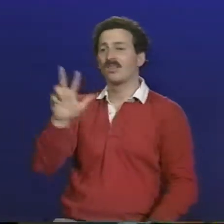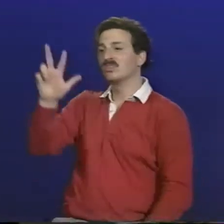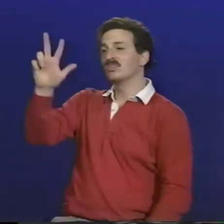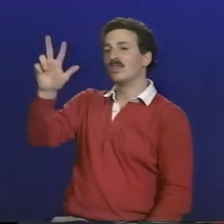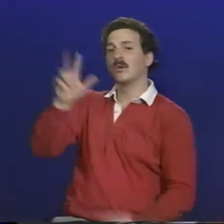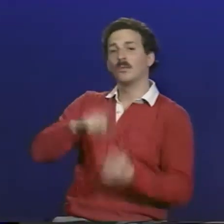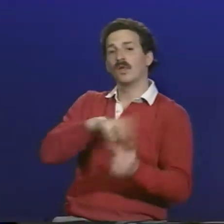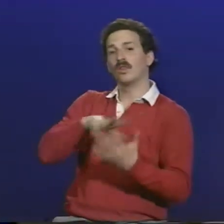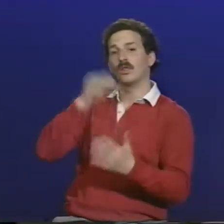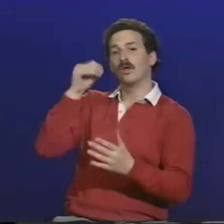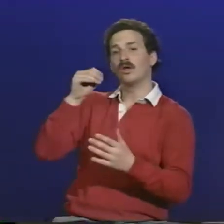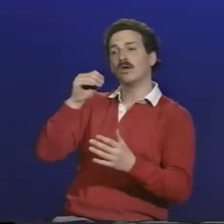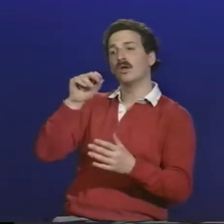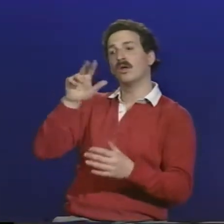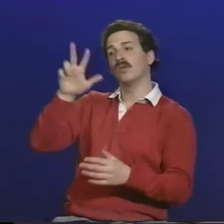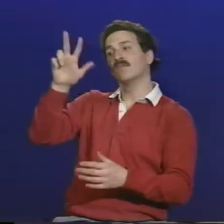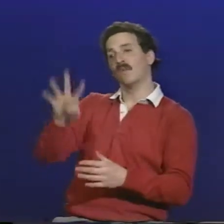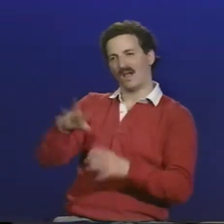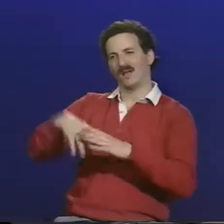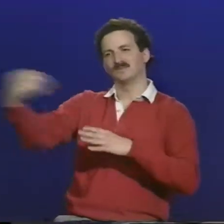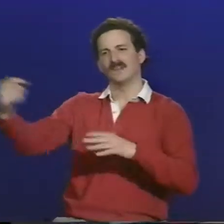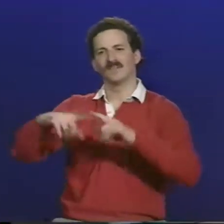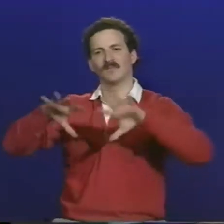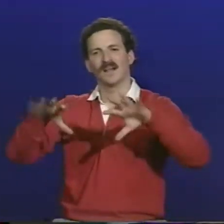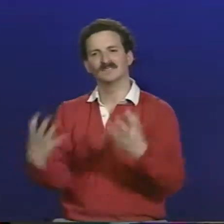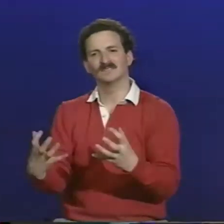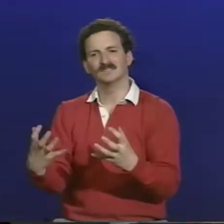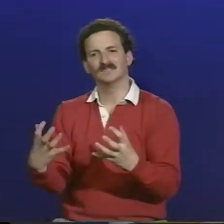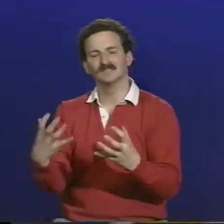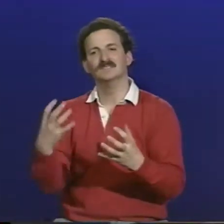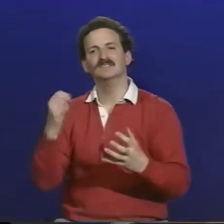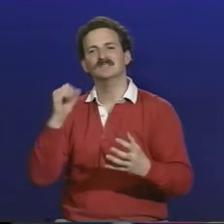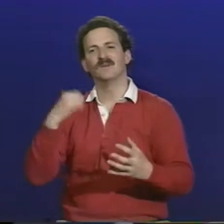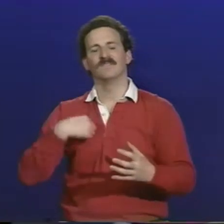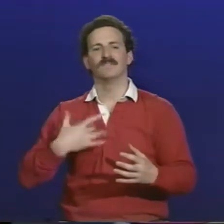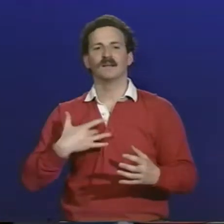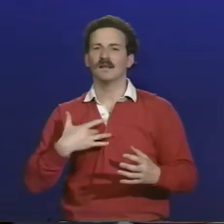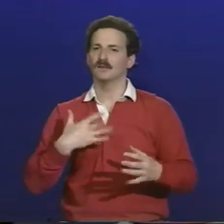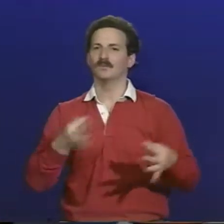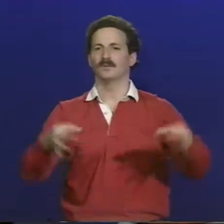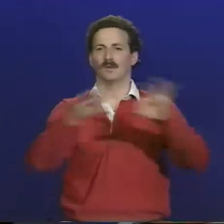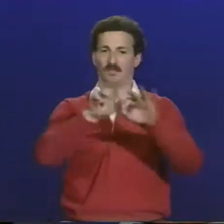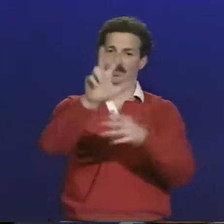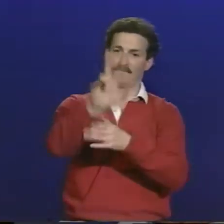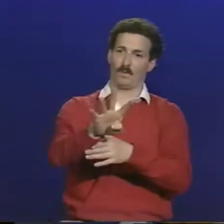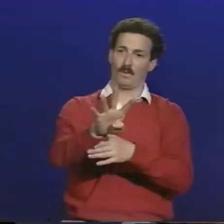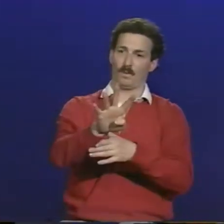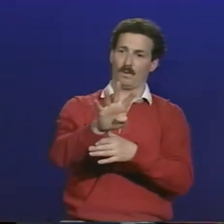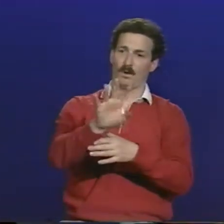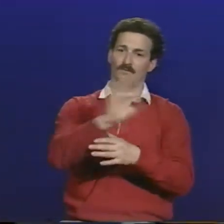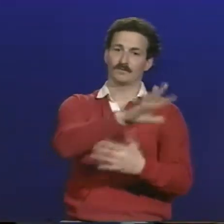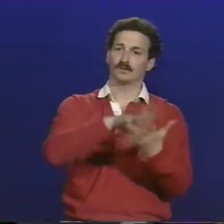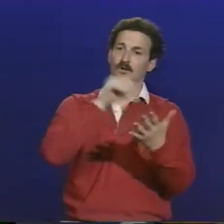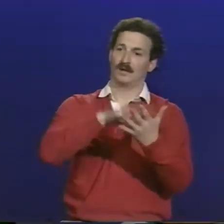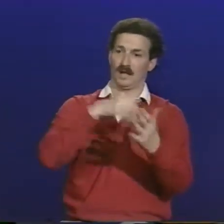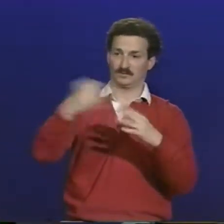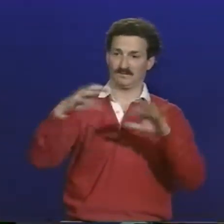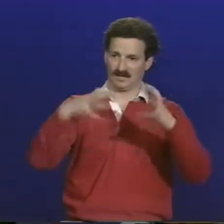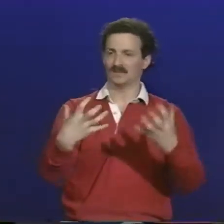got to know that only a quarter of the information is learned in the classroom anyway. Three-quarters of it comes outside the classroom. That's why communication at all times is so